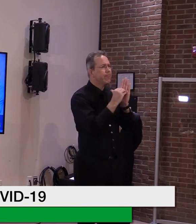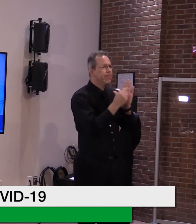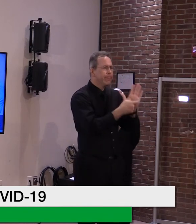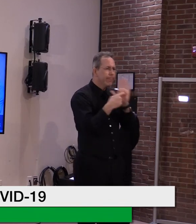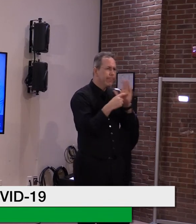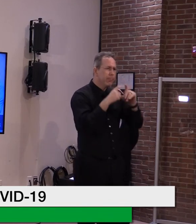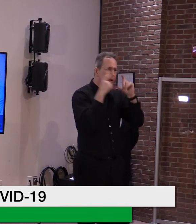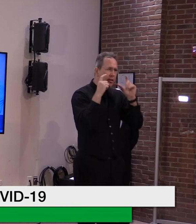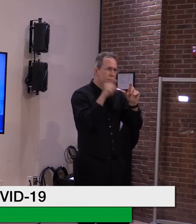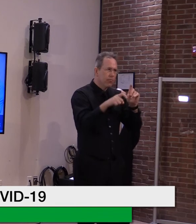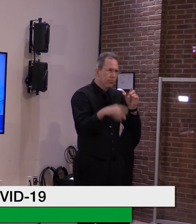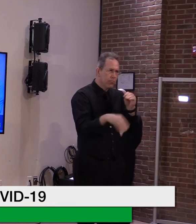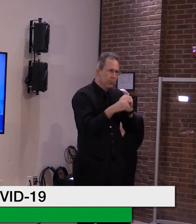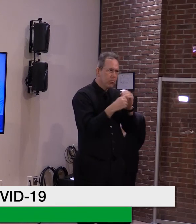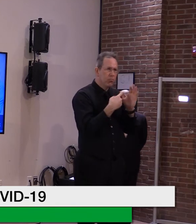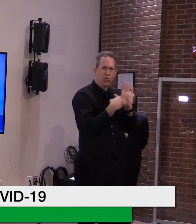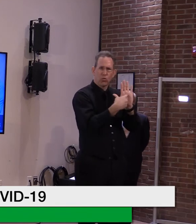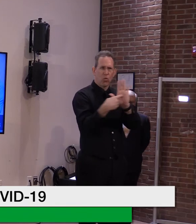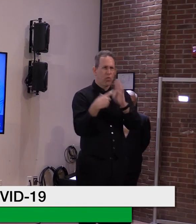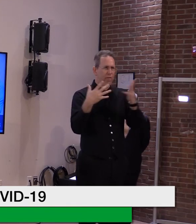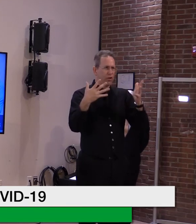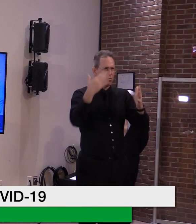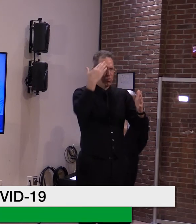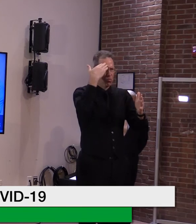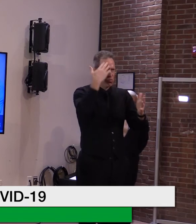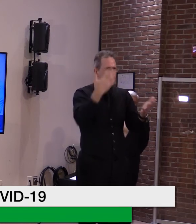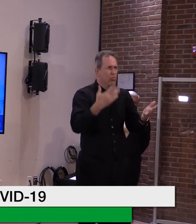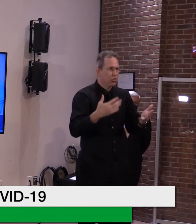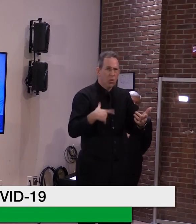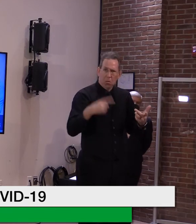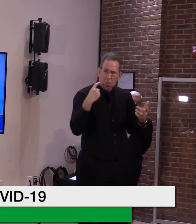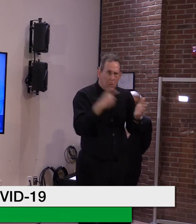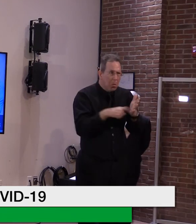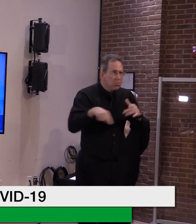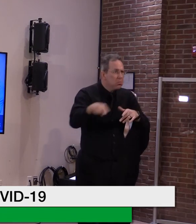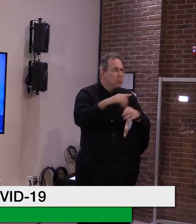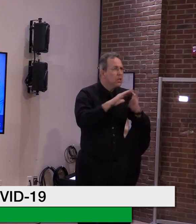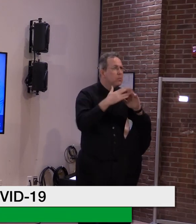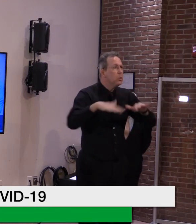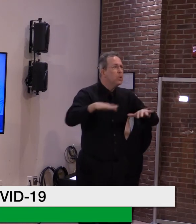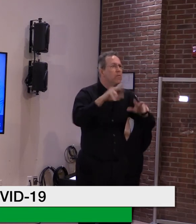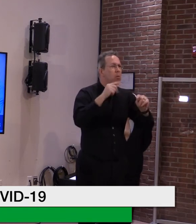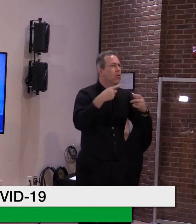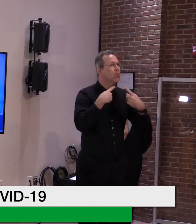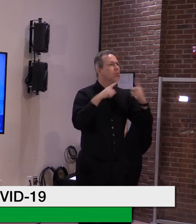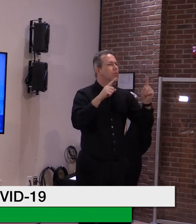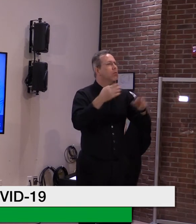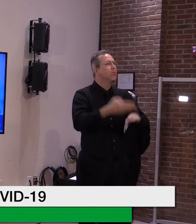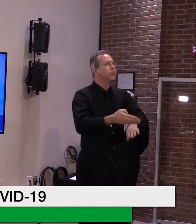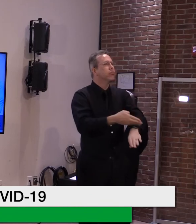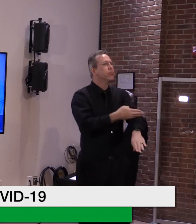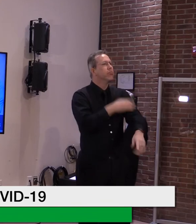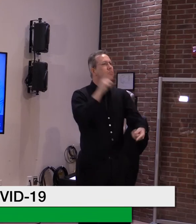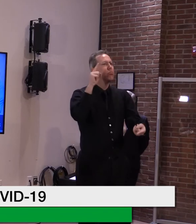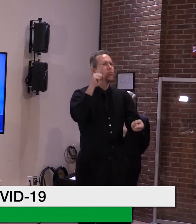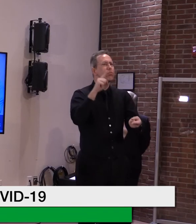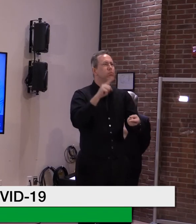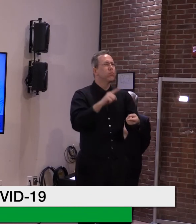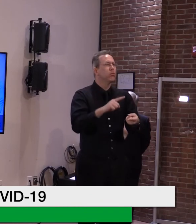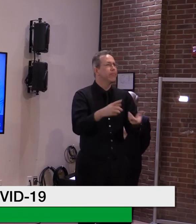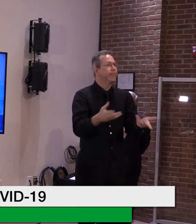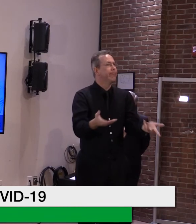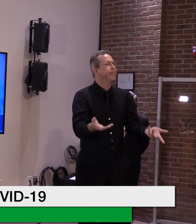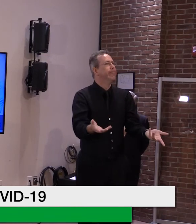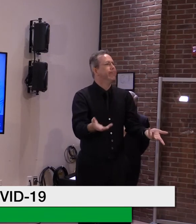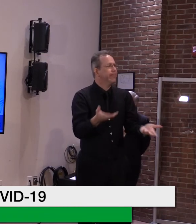play, um, improvement in rates, uh, of transmission, and of a, not sure she referred to